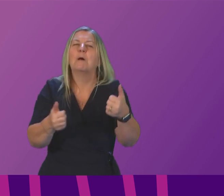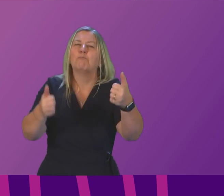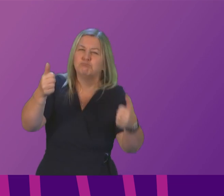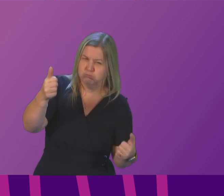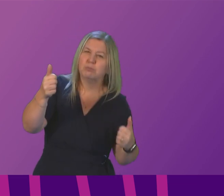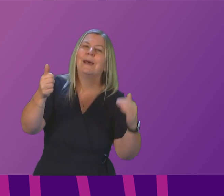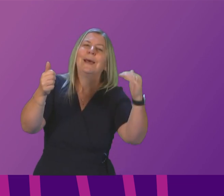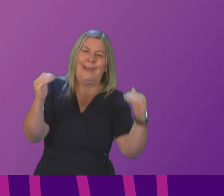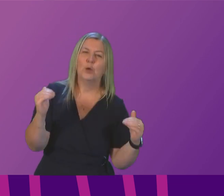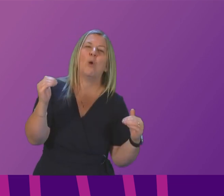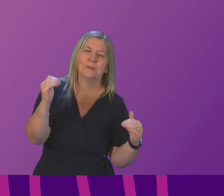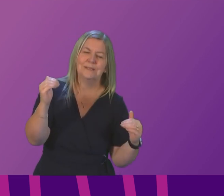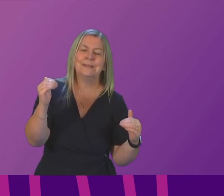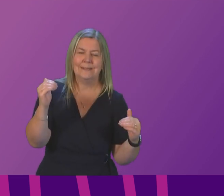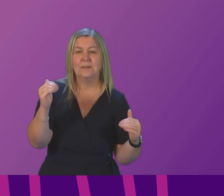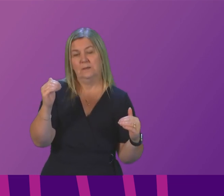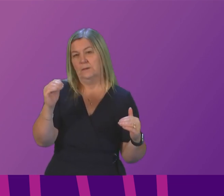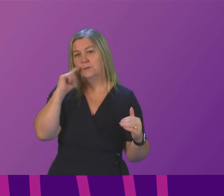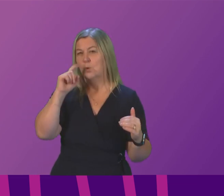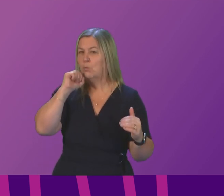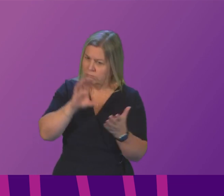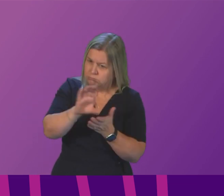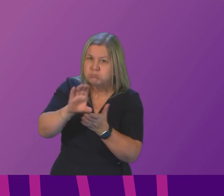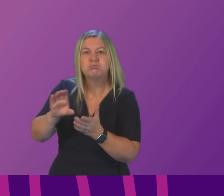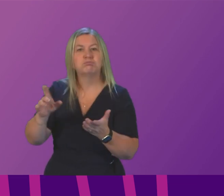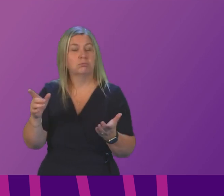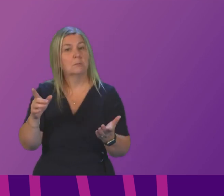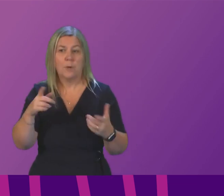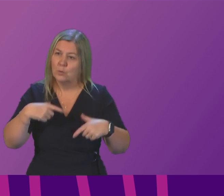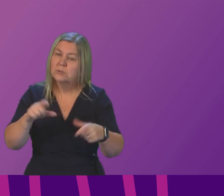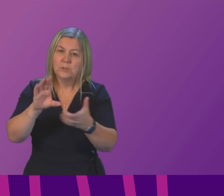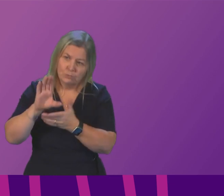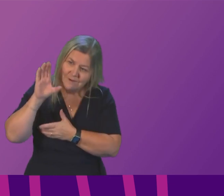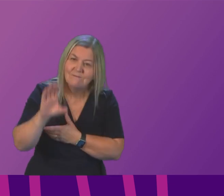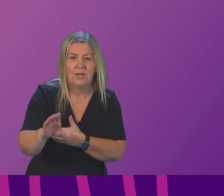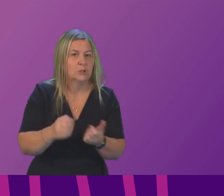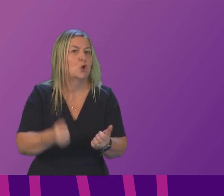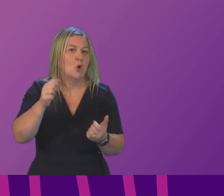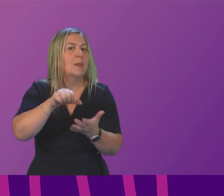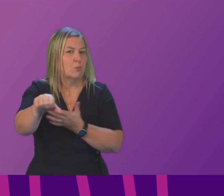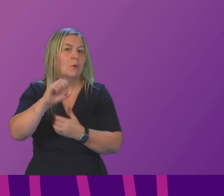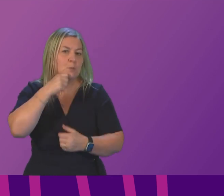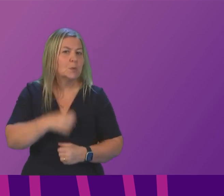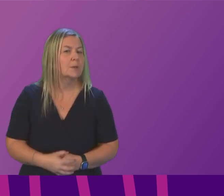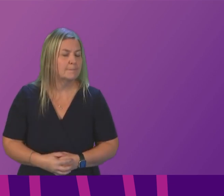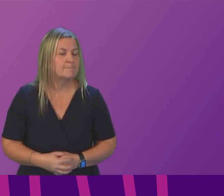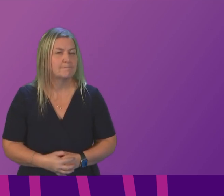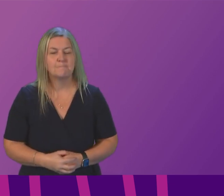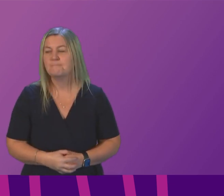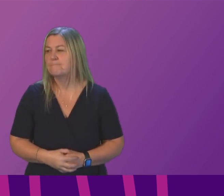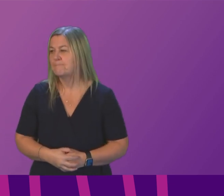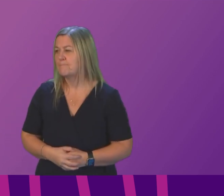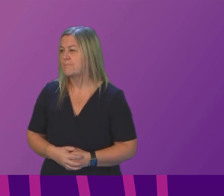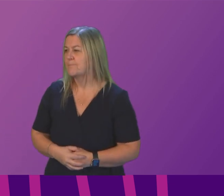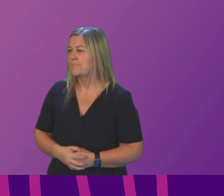effective means is by early detection which is why we continue to invest in our Detect Cancer early programme Jackie Bailey